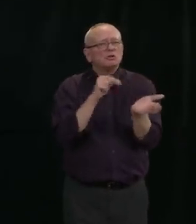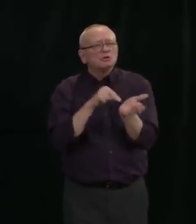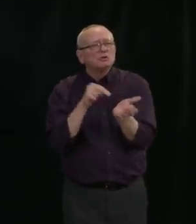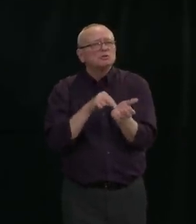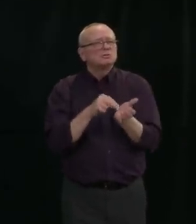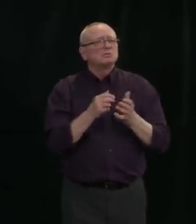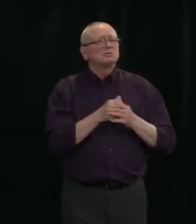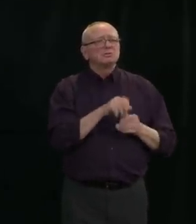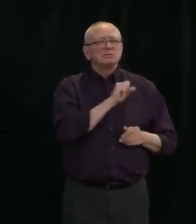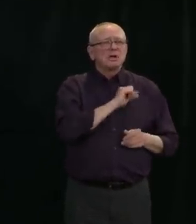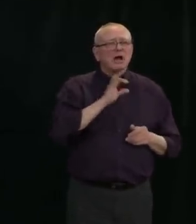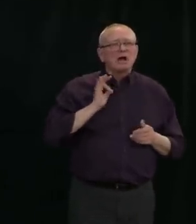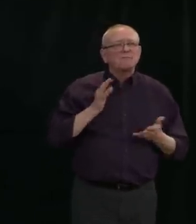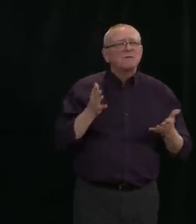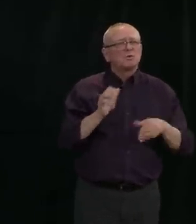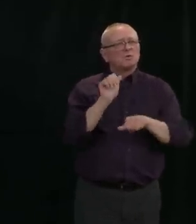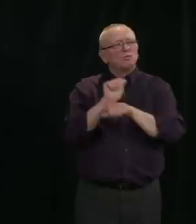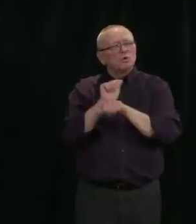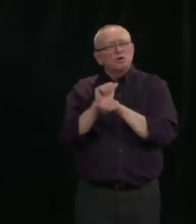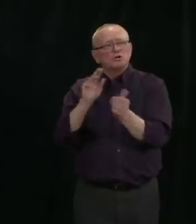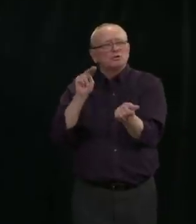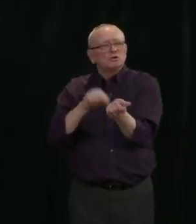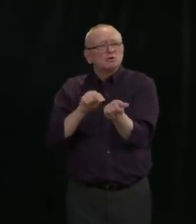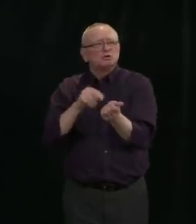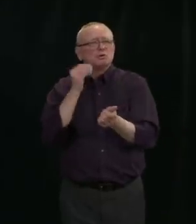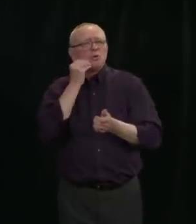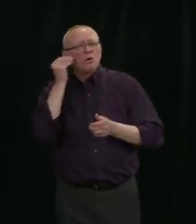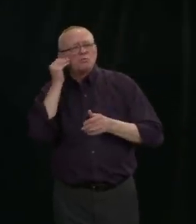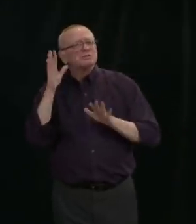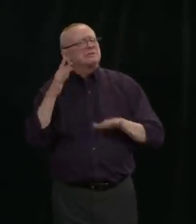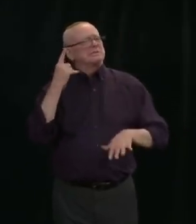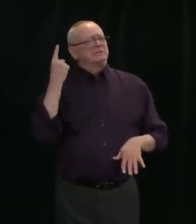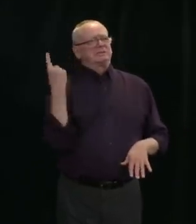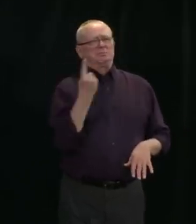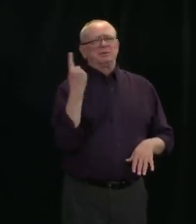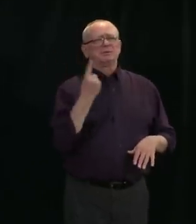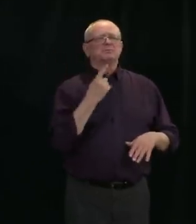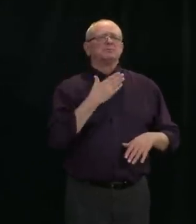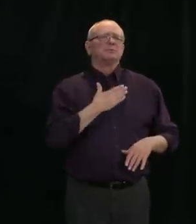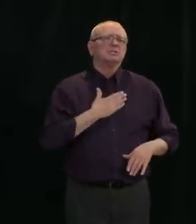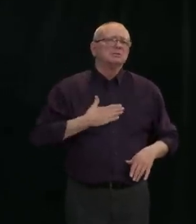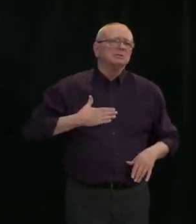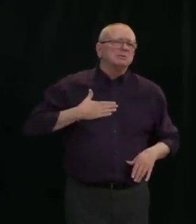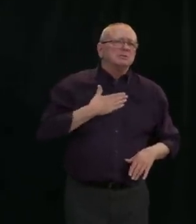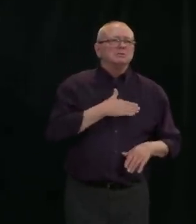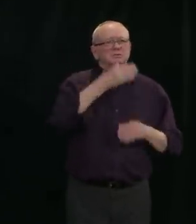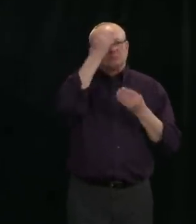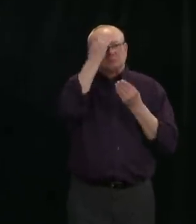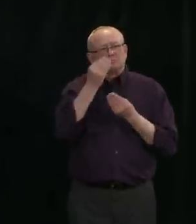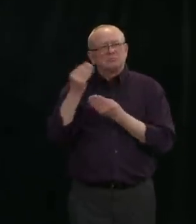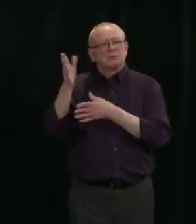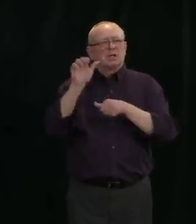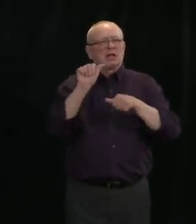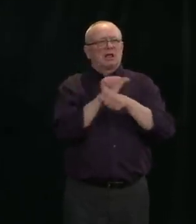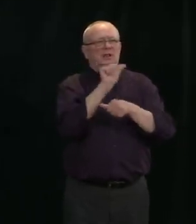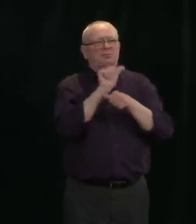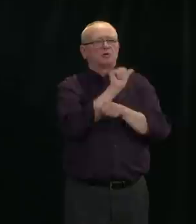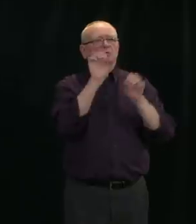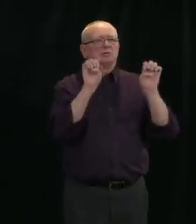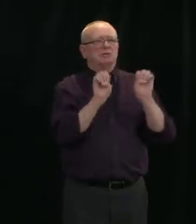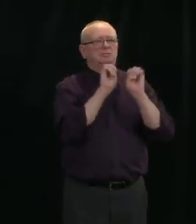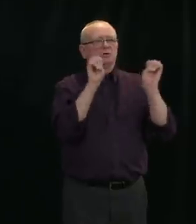please notify the Alberta Emergency Management Agency Bits and Pieces Program. We'll be putting up a